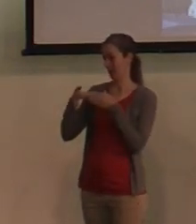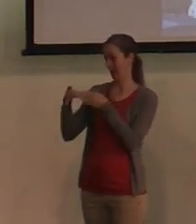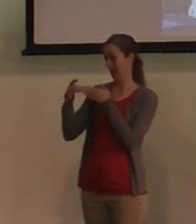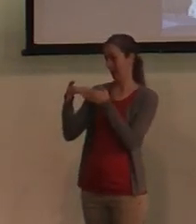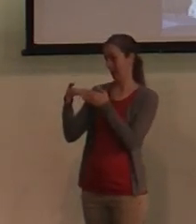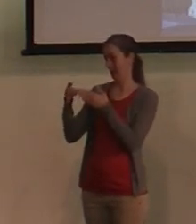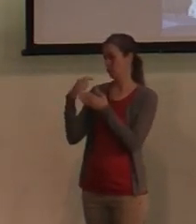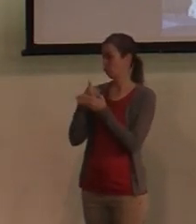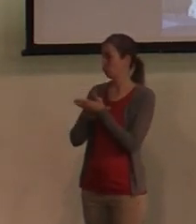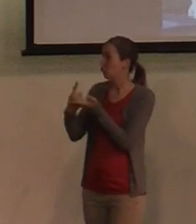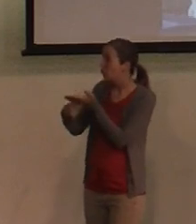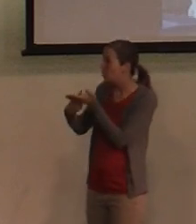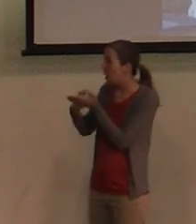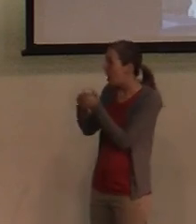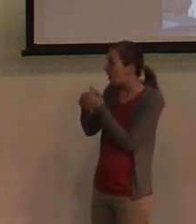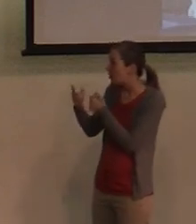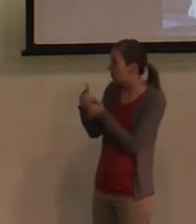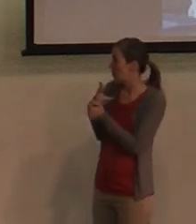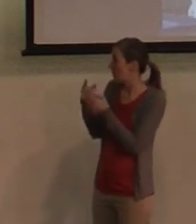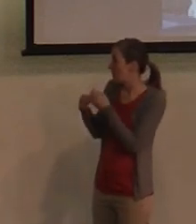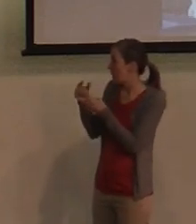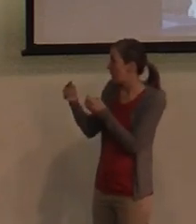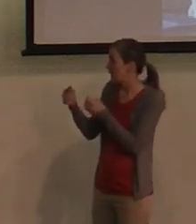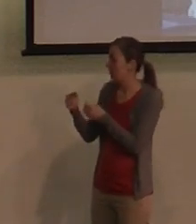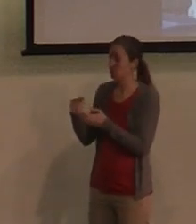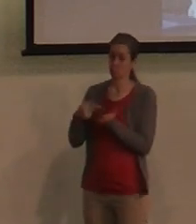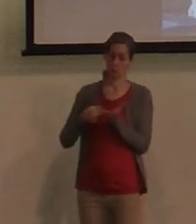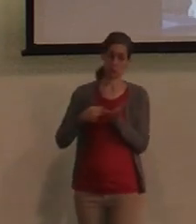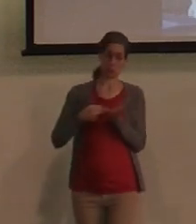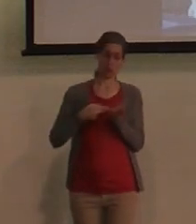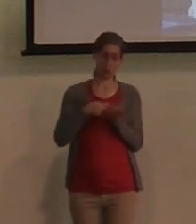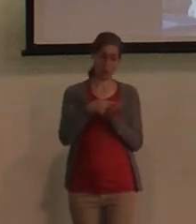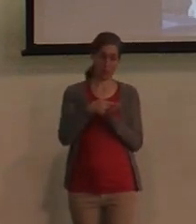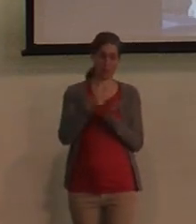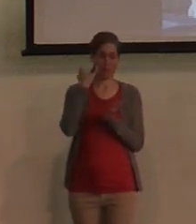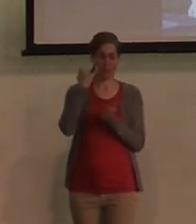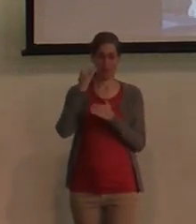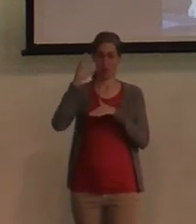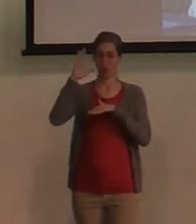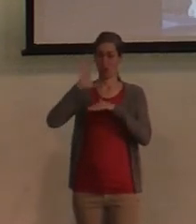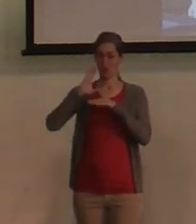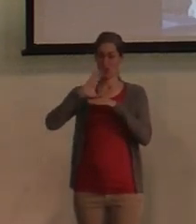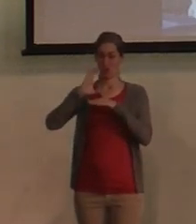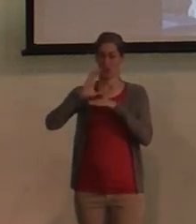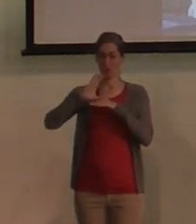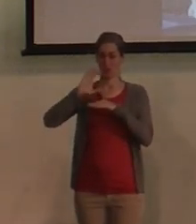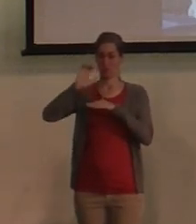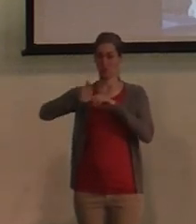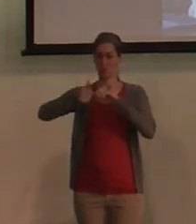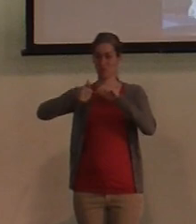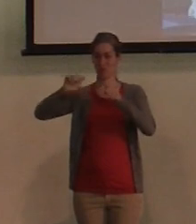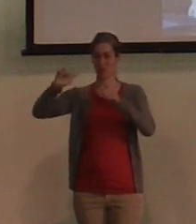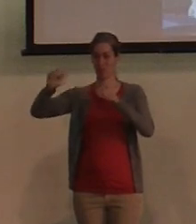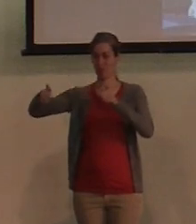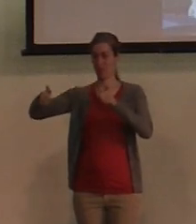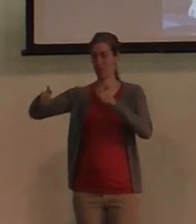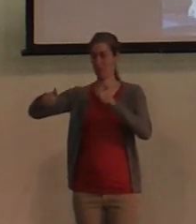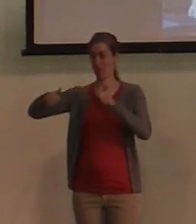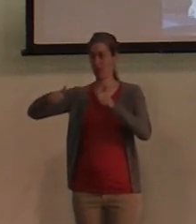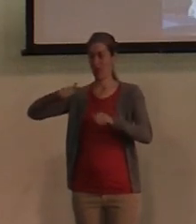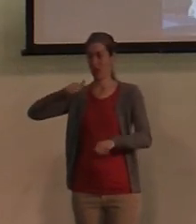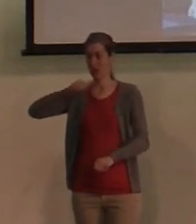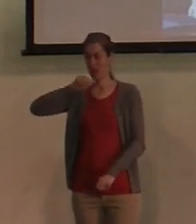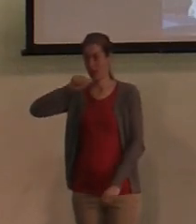how do you feel about that? And he said, well, the truth is, is if these churches or cathedrals or basilicas weren't built